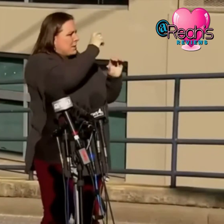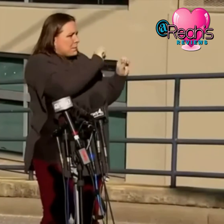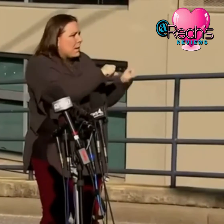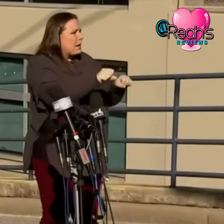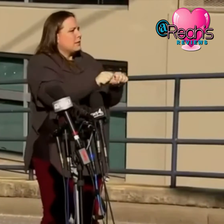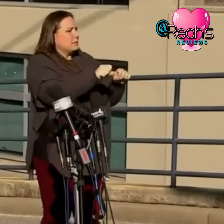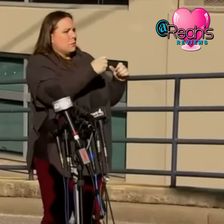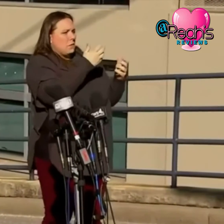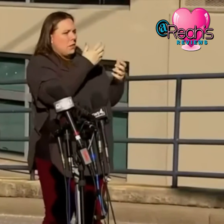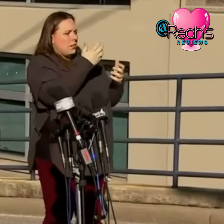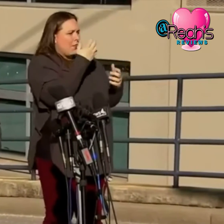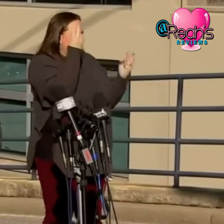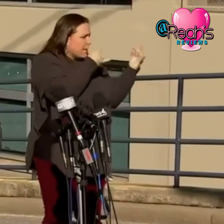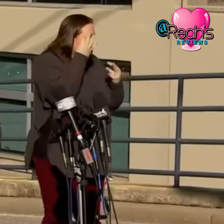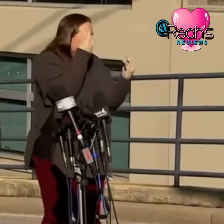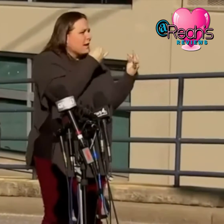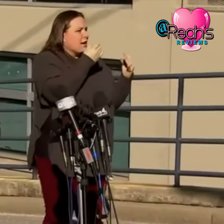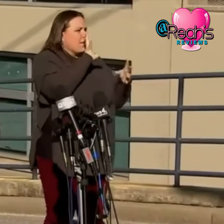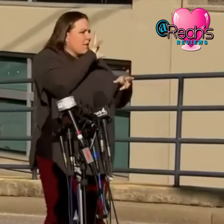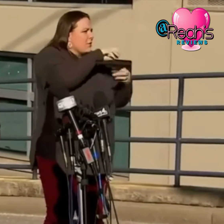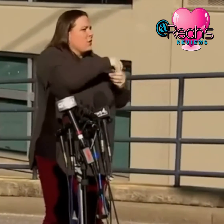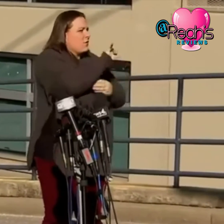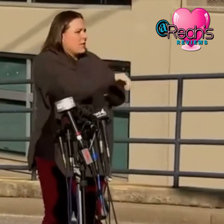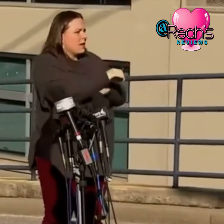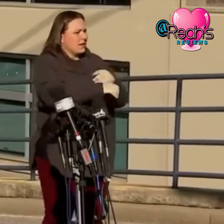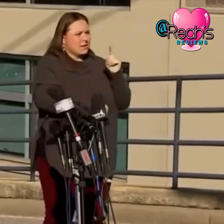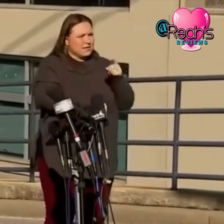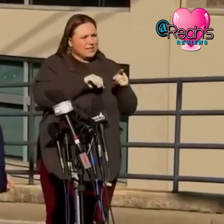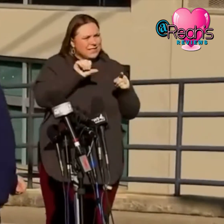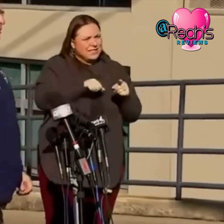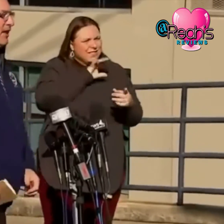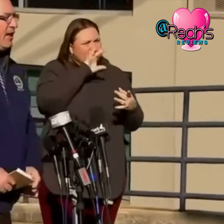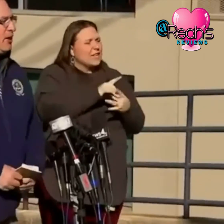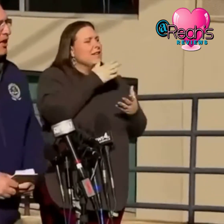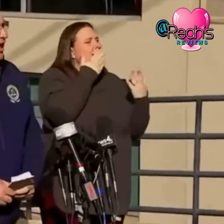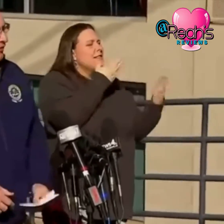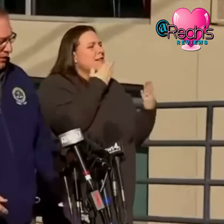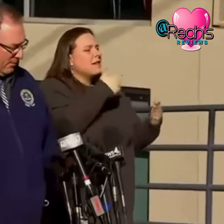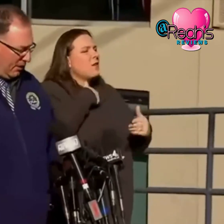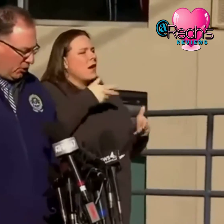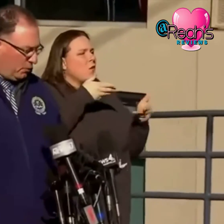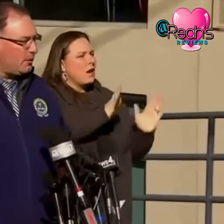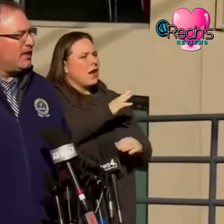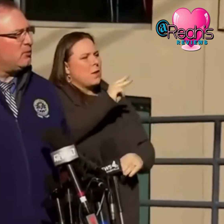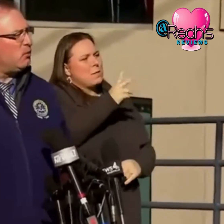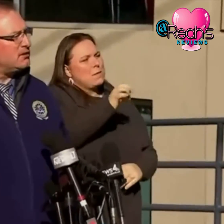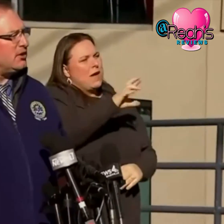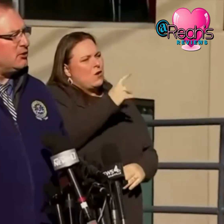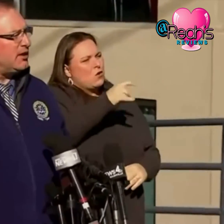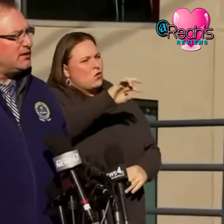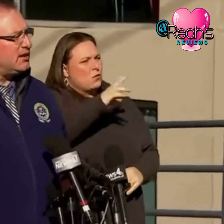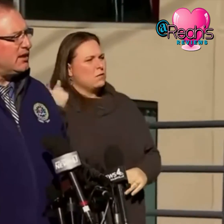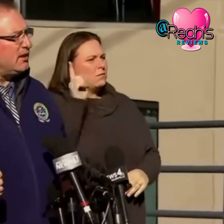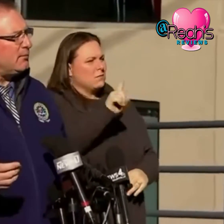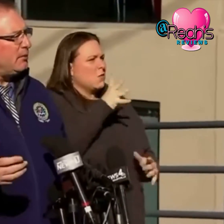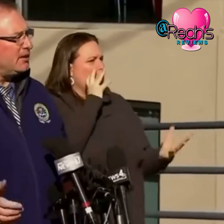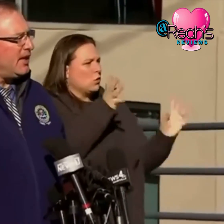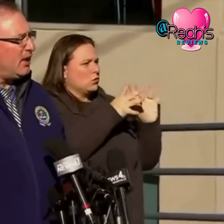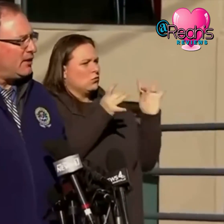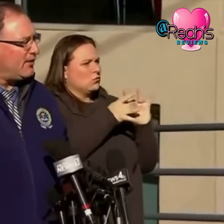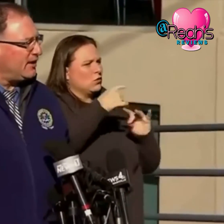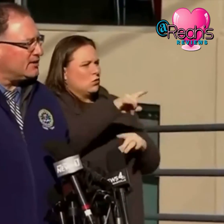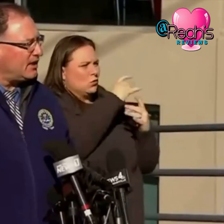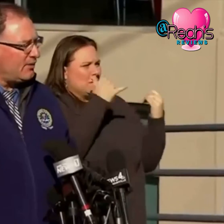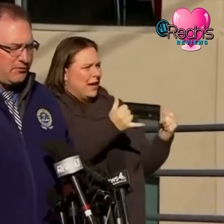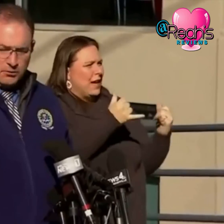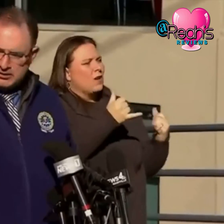that could could be involved thank you thanks everybody i'm gonna have uh mayor cooper he wants to address the uh public